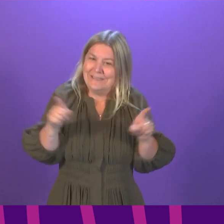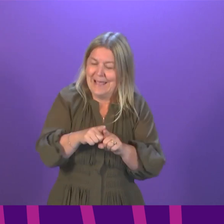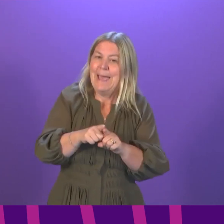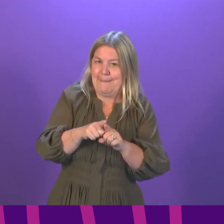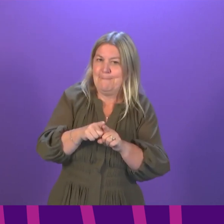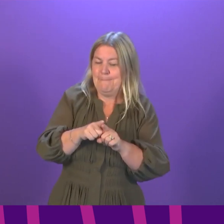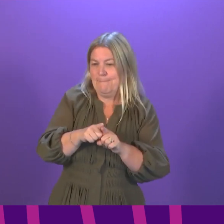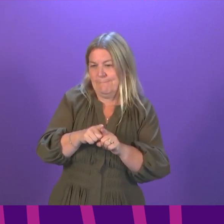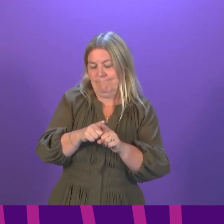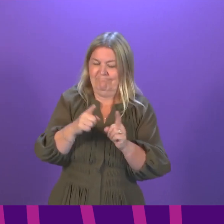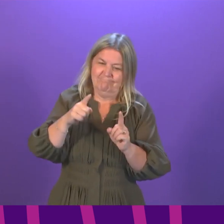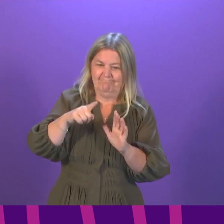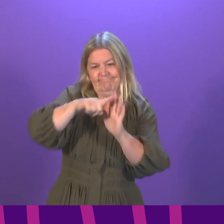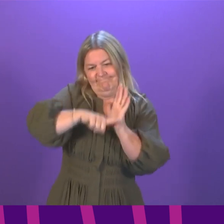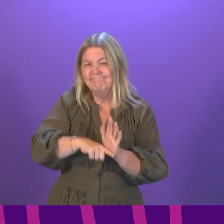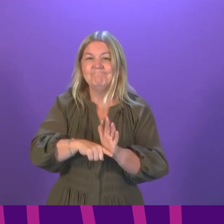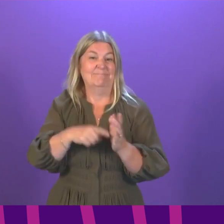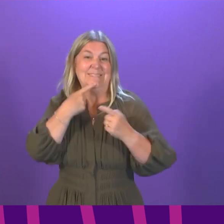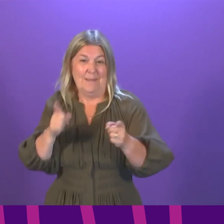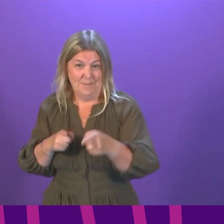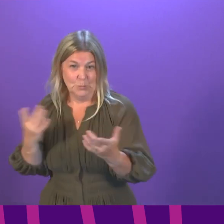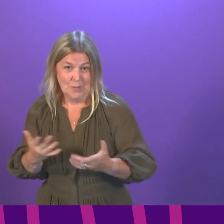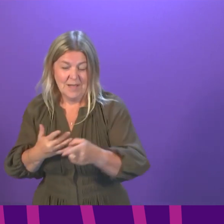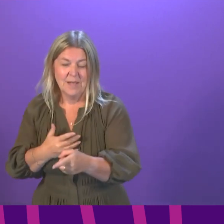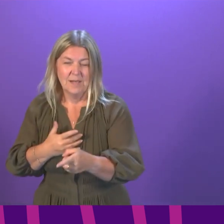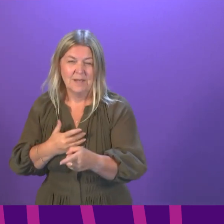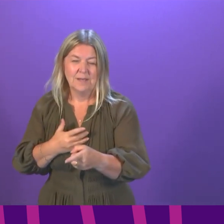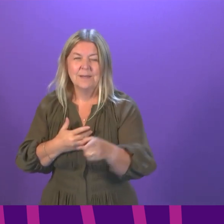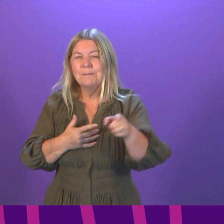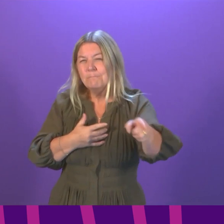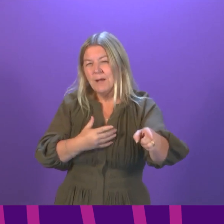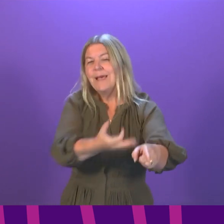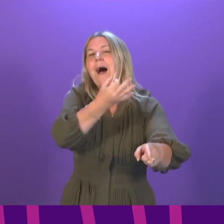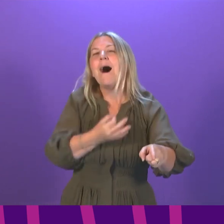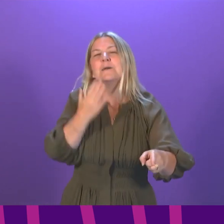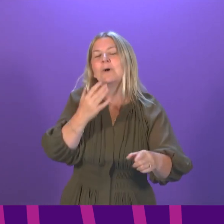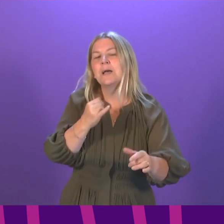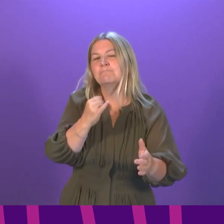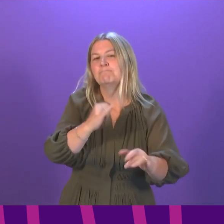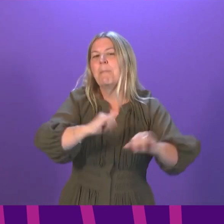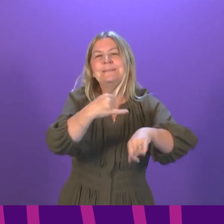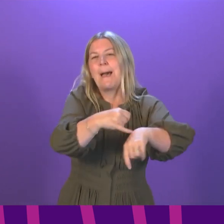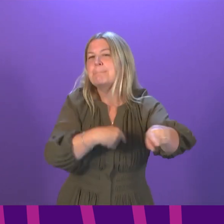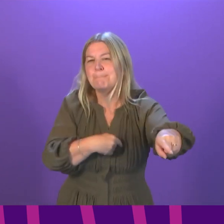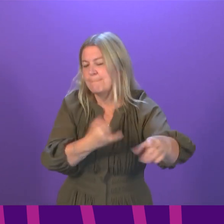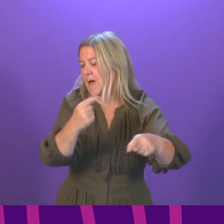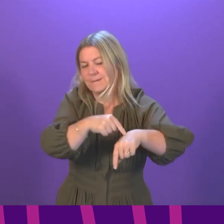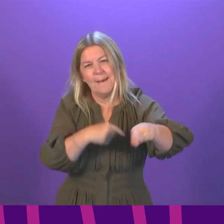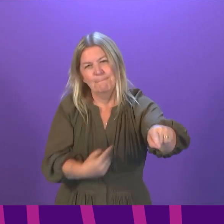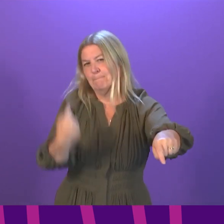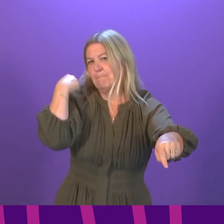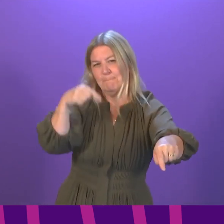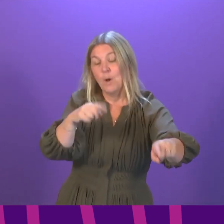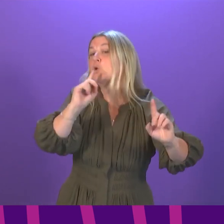for these changes to be made at a time when it would not have been safe to do so. It would have put people more at risk. That is why we have